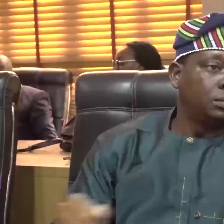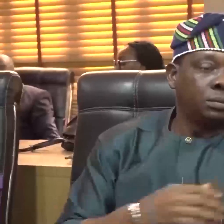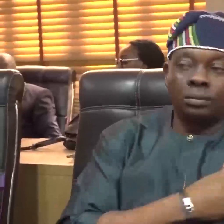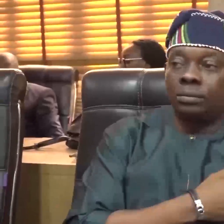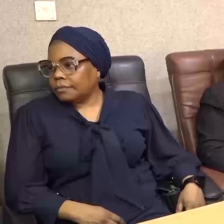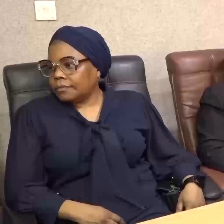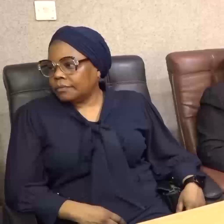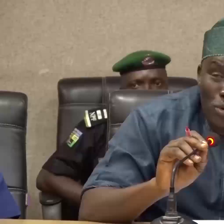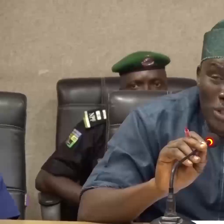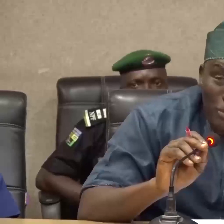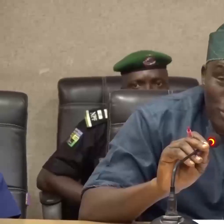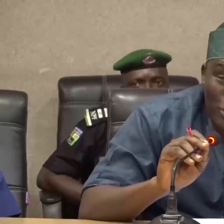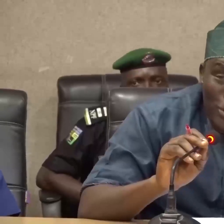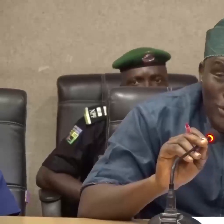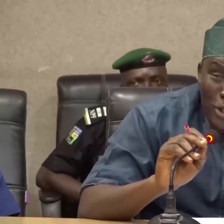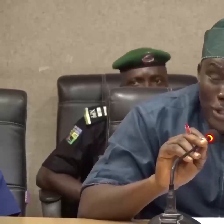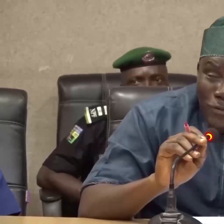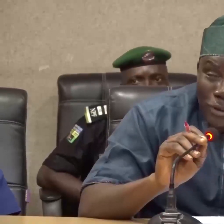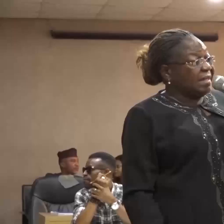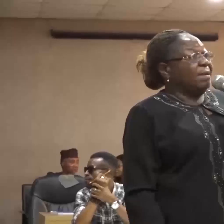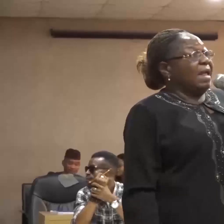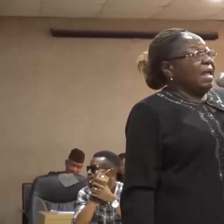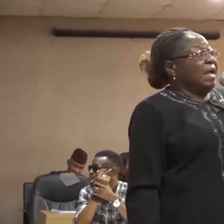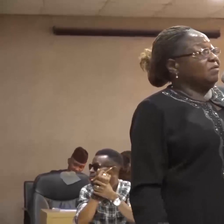discharge of his duty to the state. Yemi Dalimo reports.